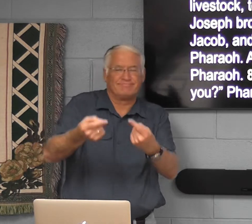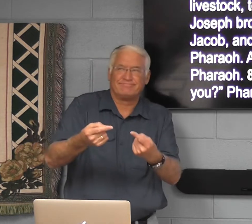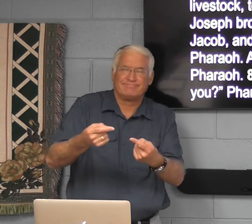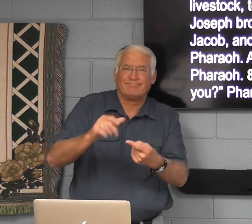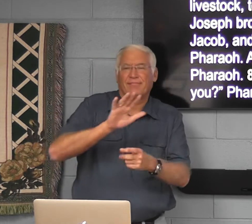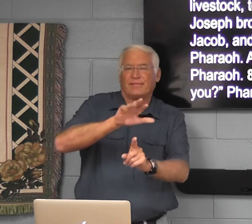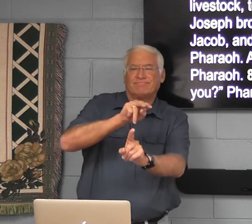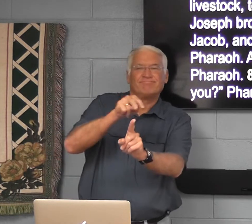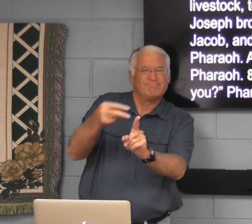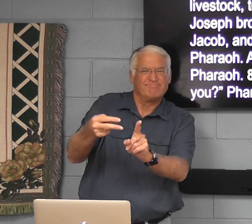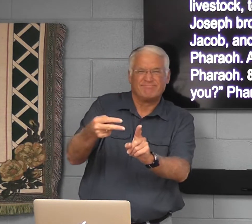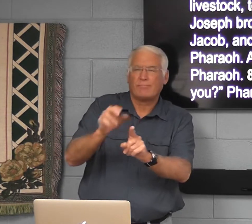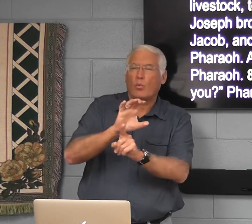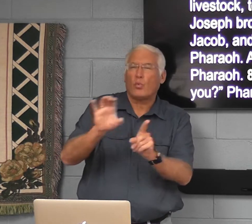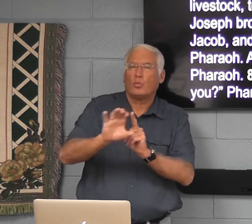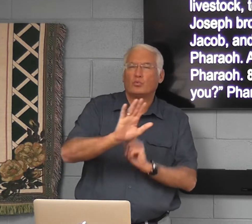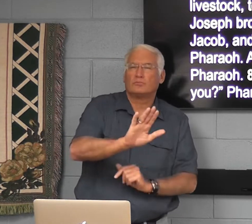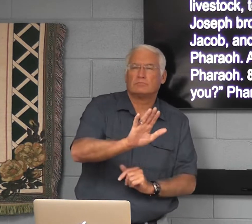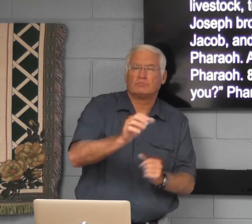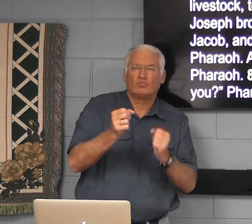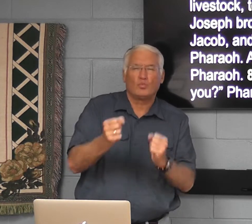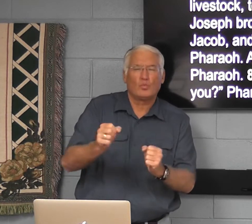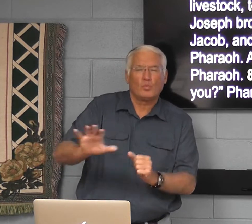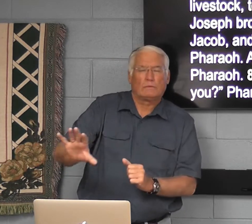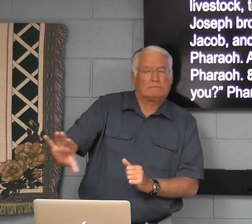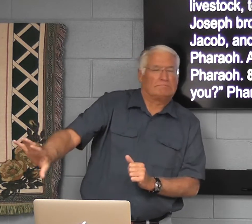You know, in their culture, their perspective.